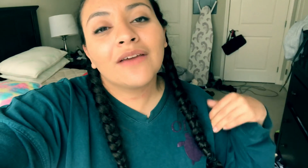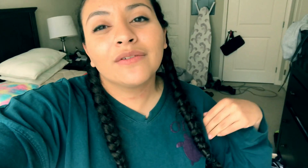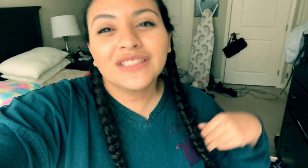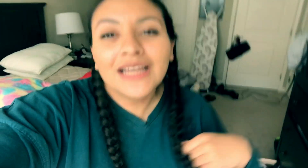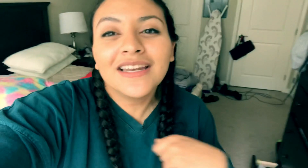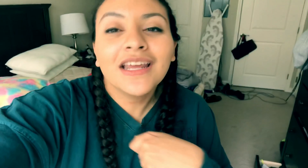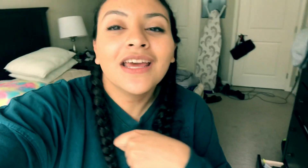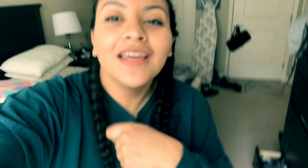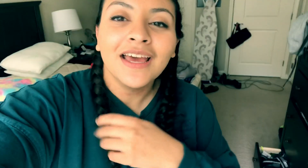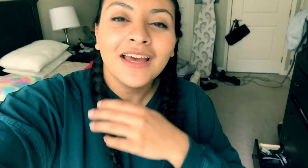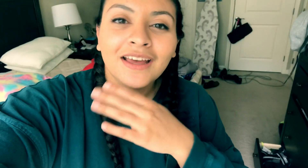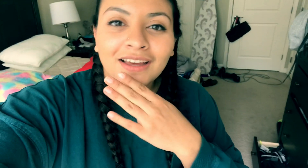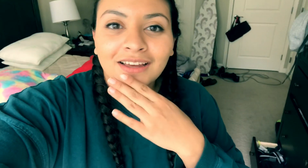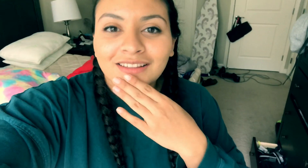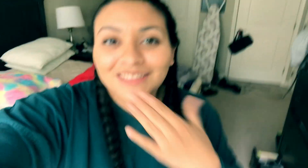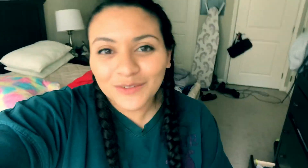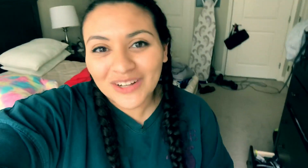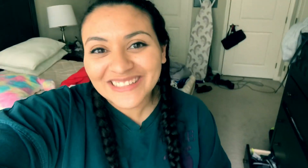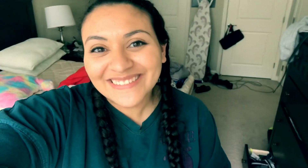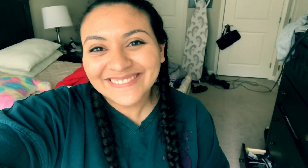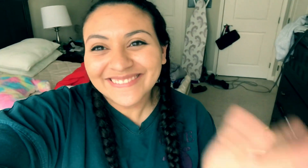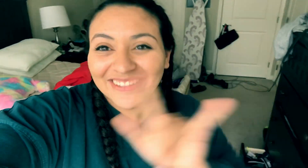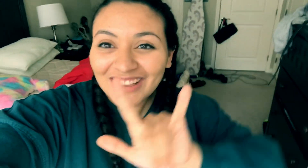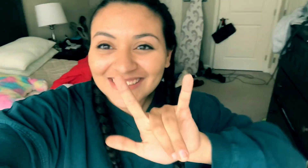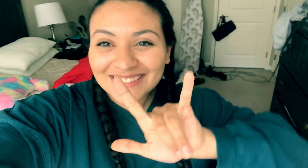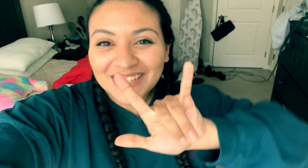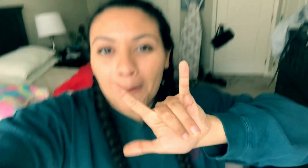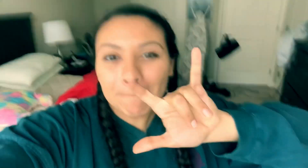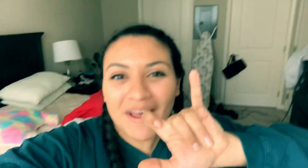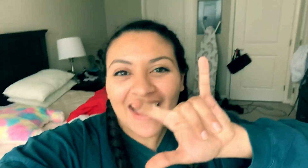live every Sunday. Thanks for watching. Love you guys. Bye.